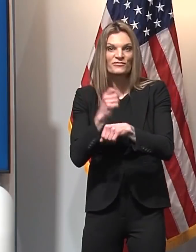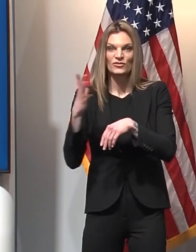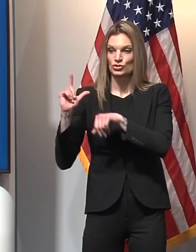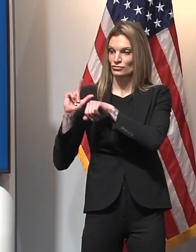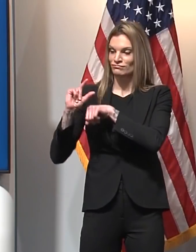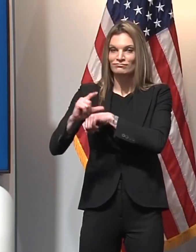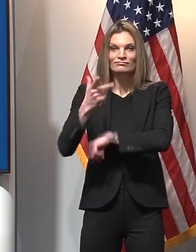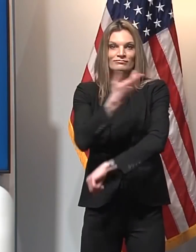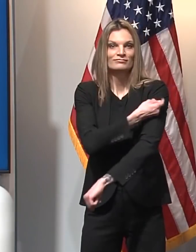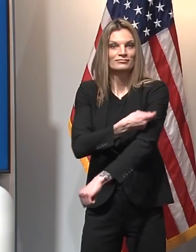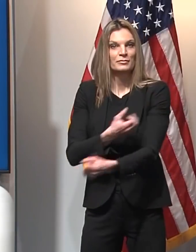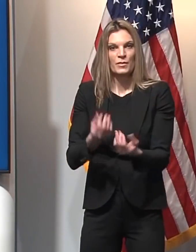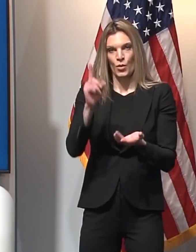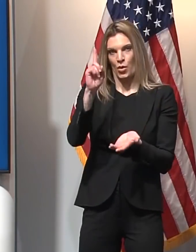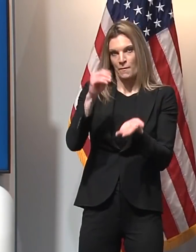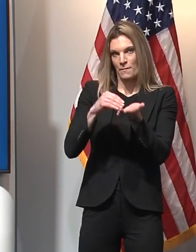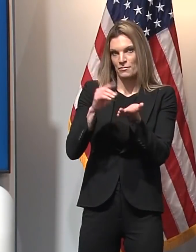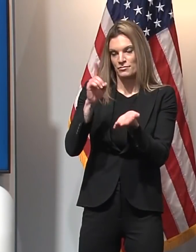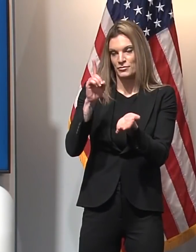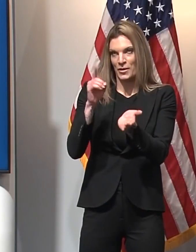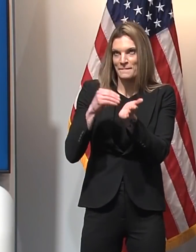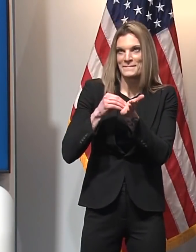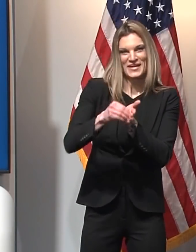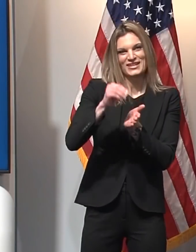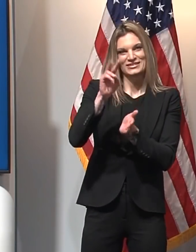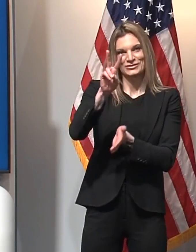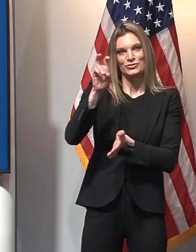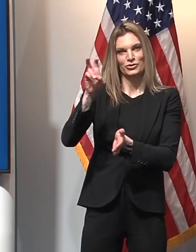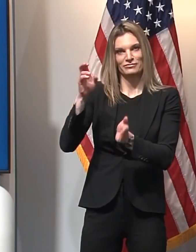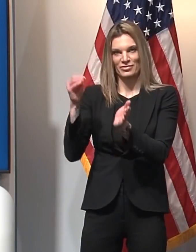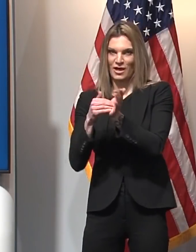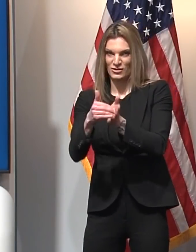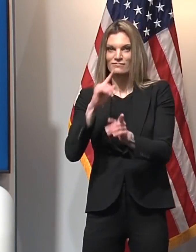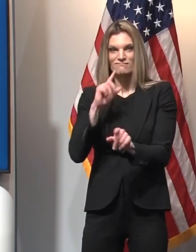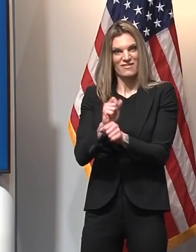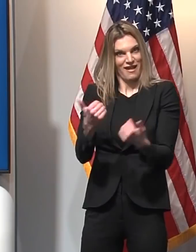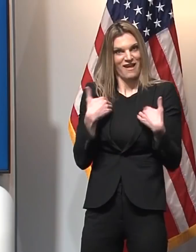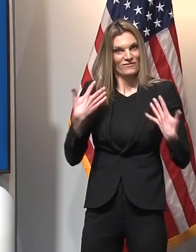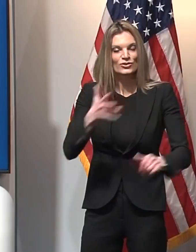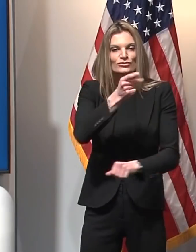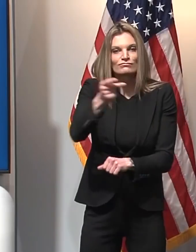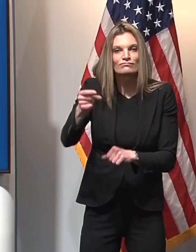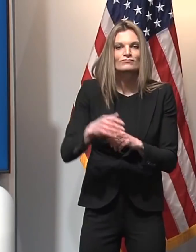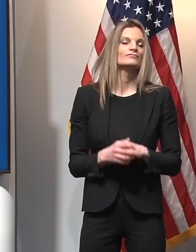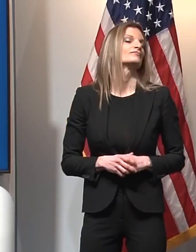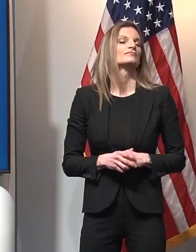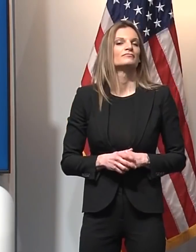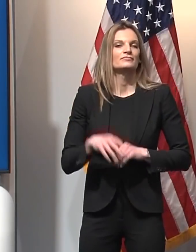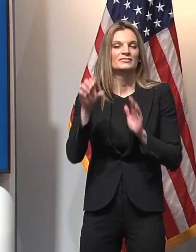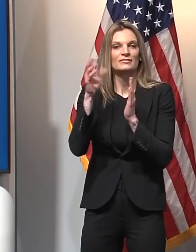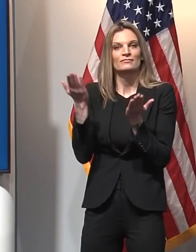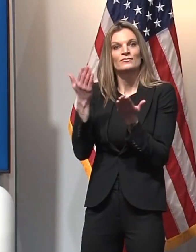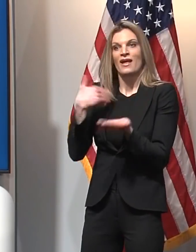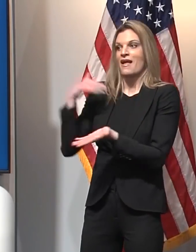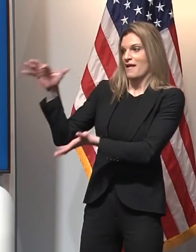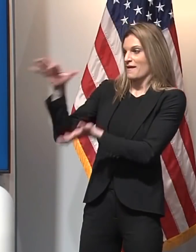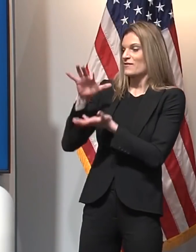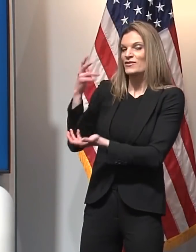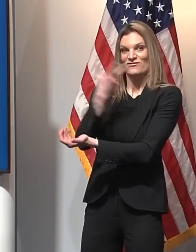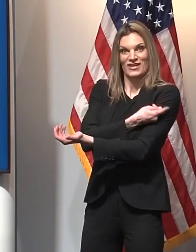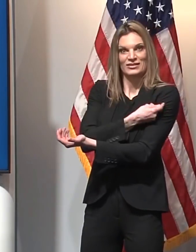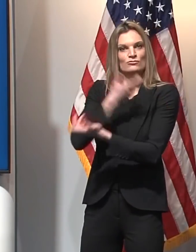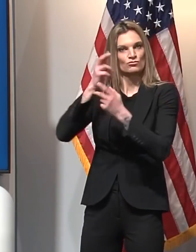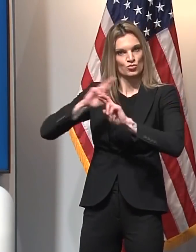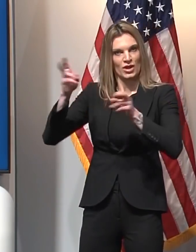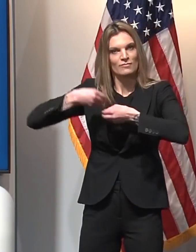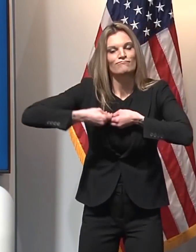of vaccine have been administered to Michiganders. Every dose of vaccine that is available to the state is either administered or scheduled